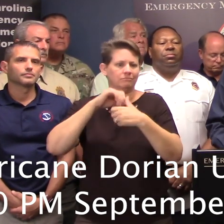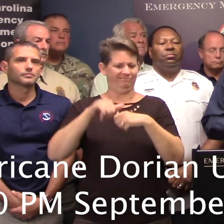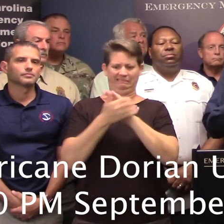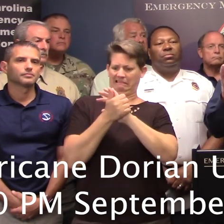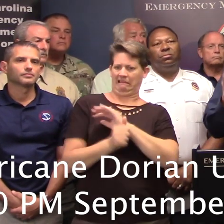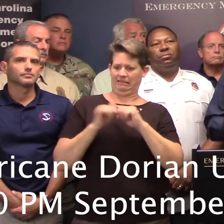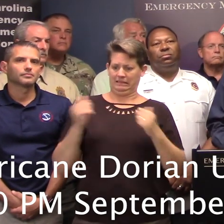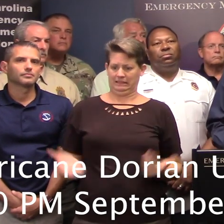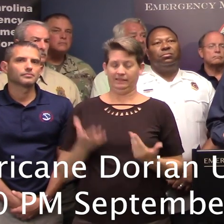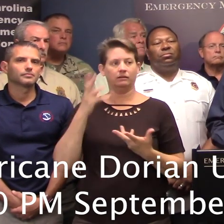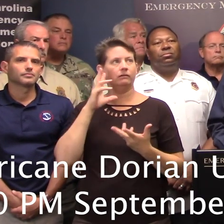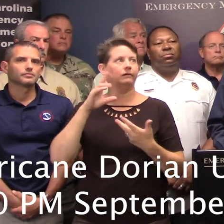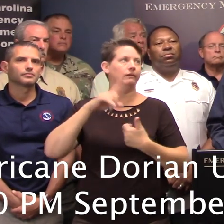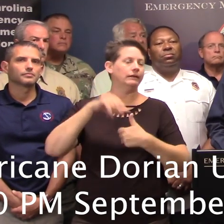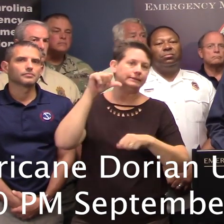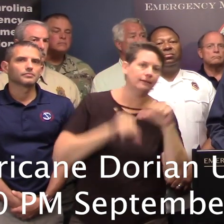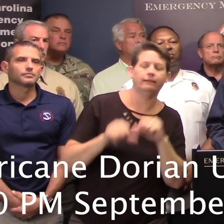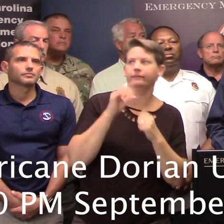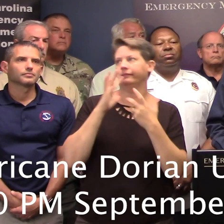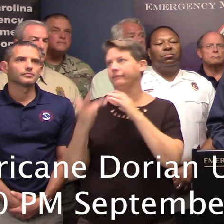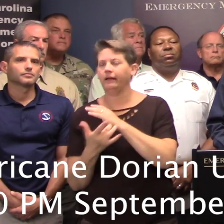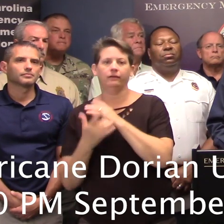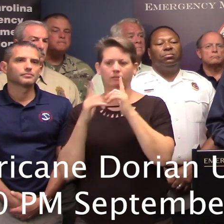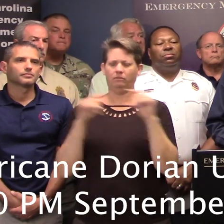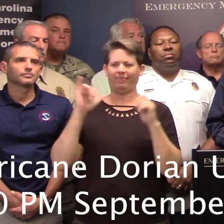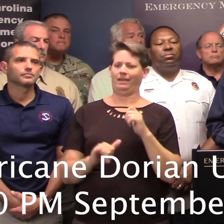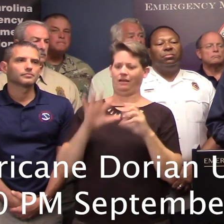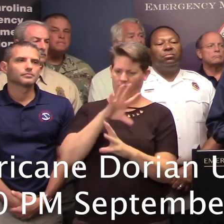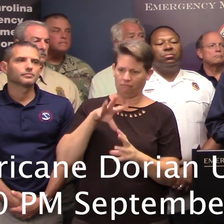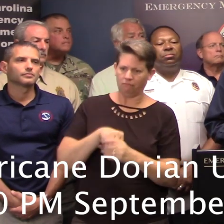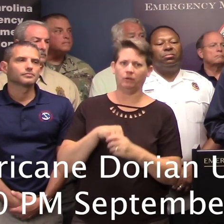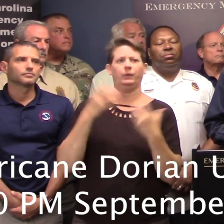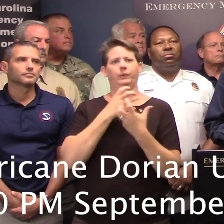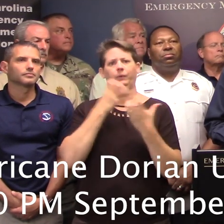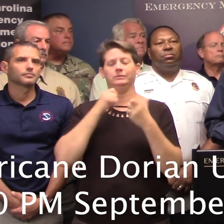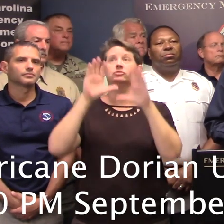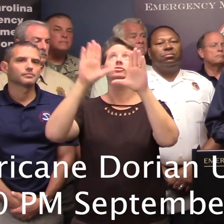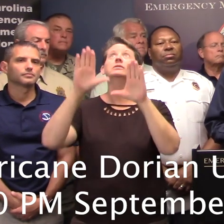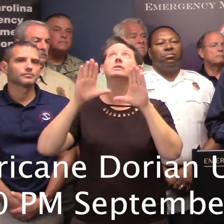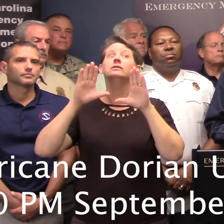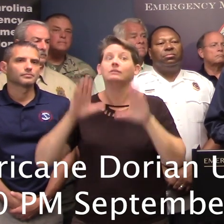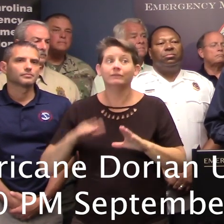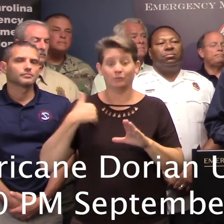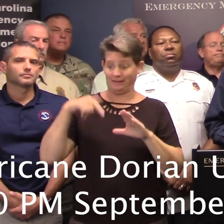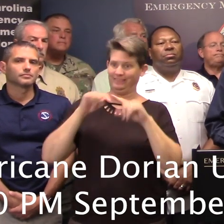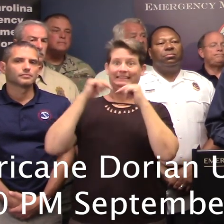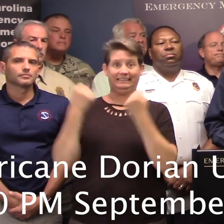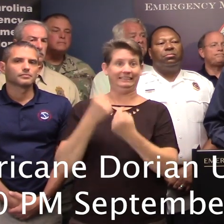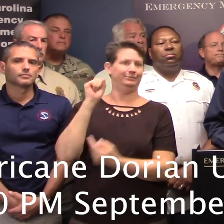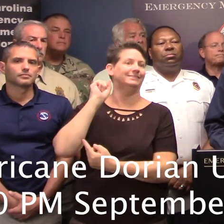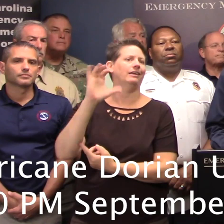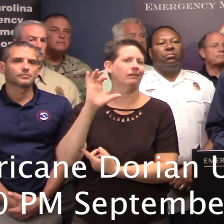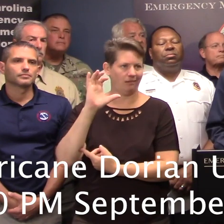available, scientific, technical talent. And also, it is terrific to work with Team South Carolina,